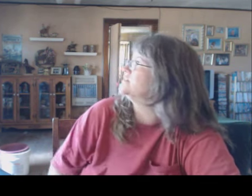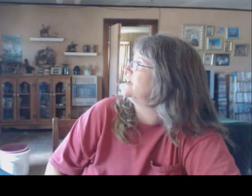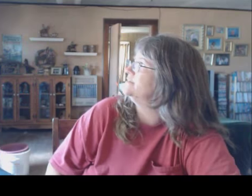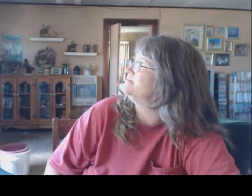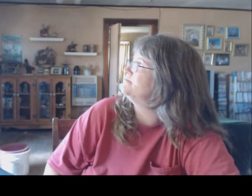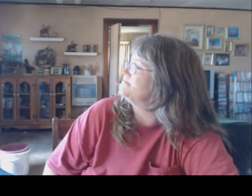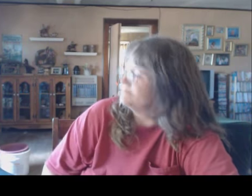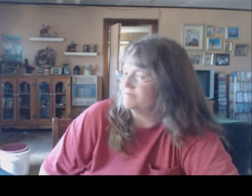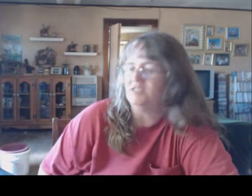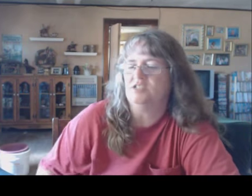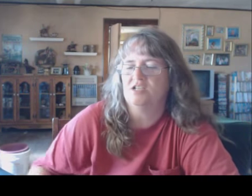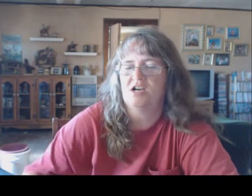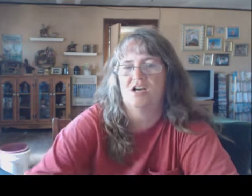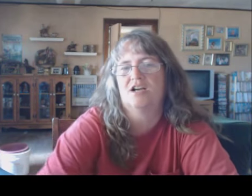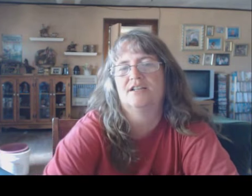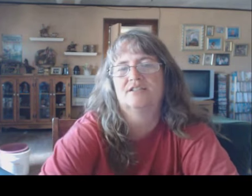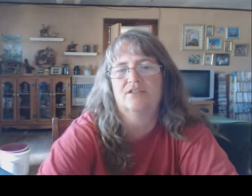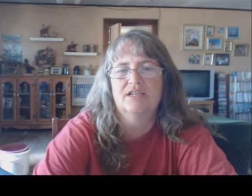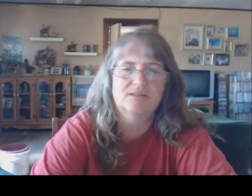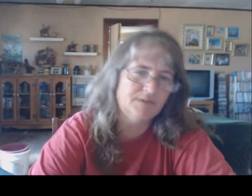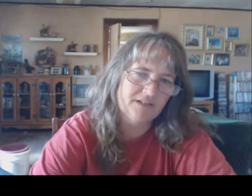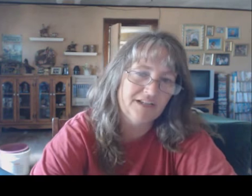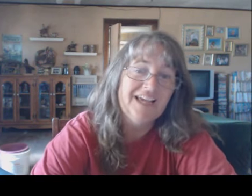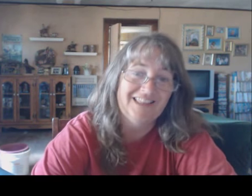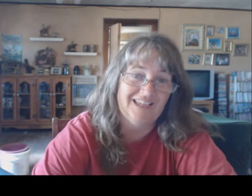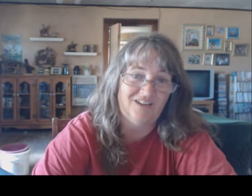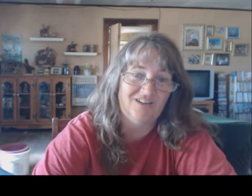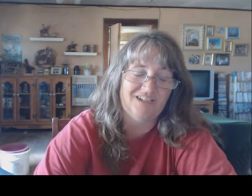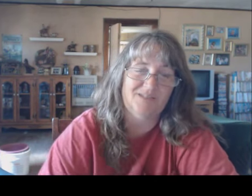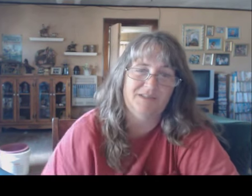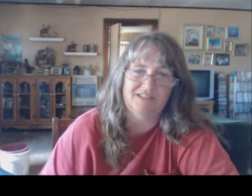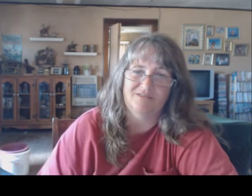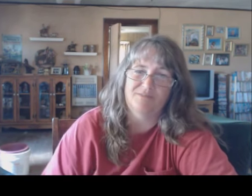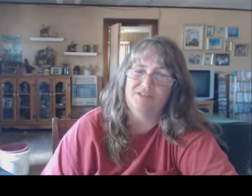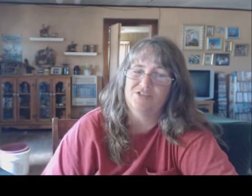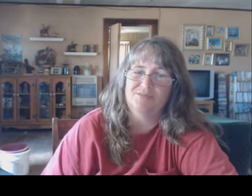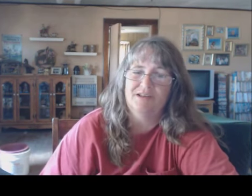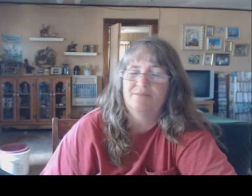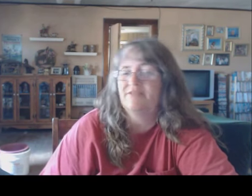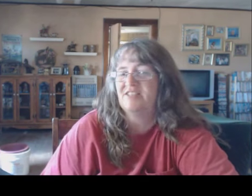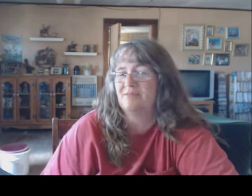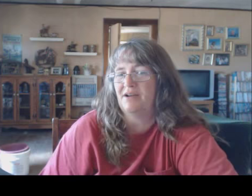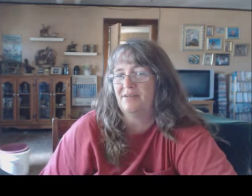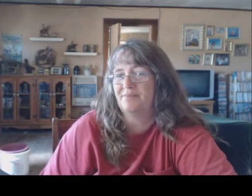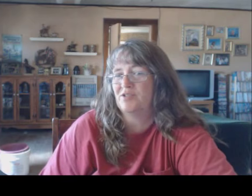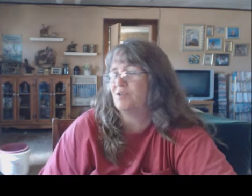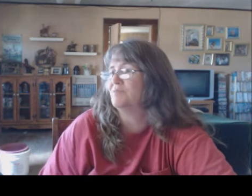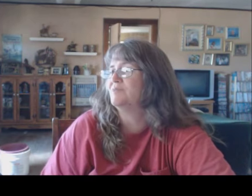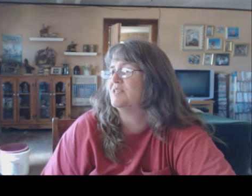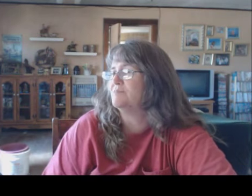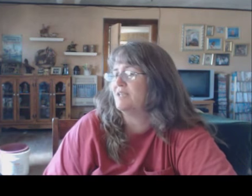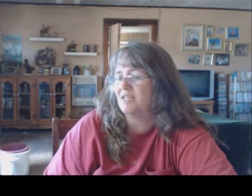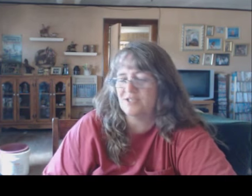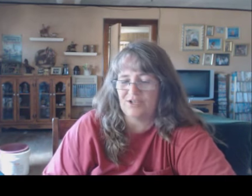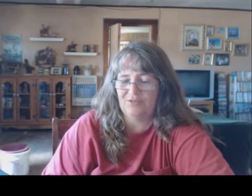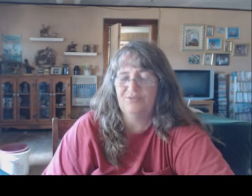right all right so he's been they are expensive but they're just made of pvc pipe so he's making his own